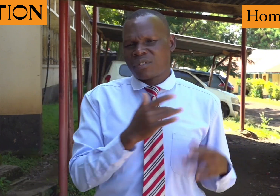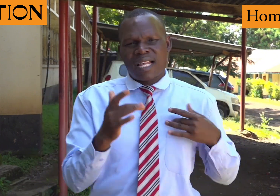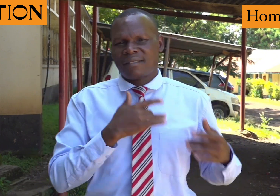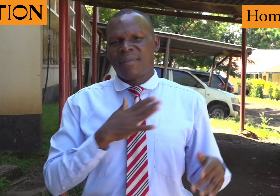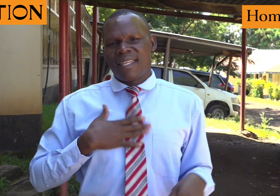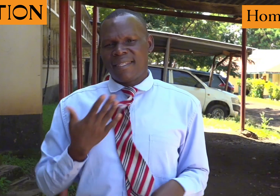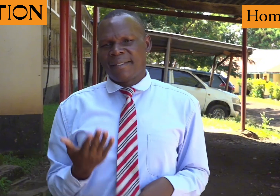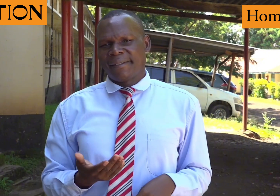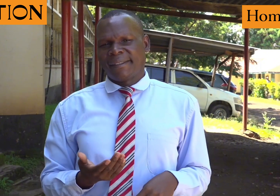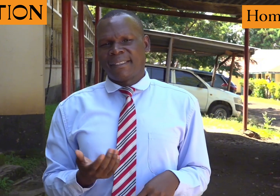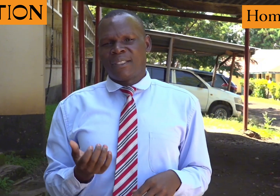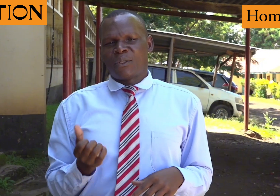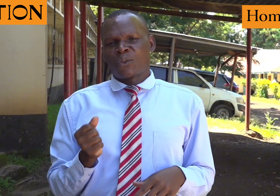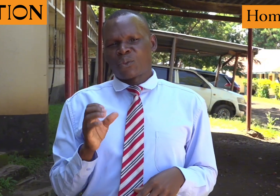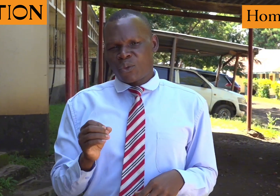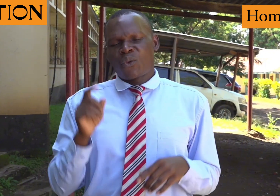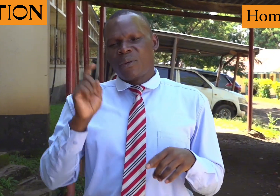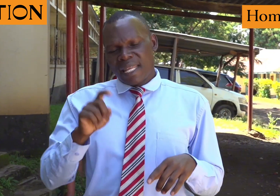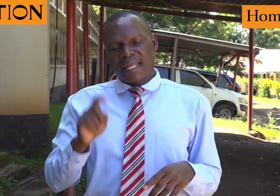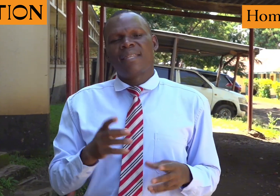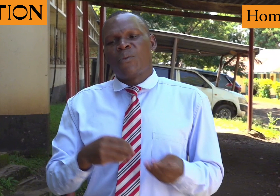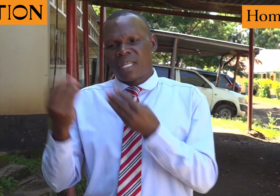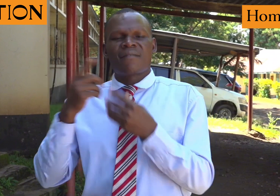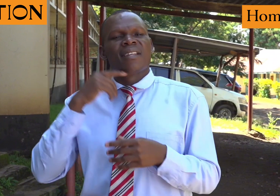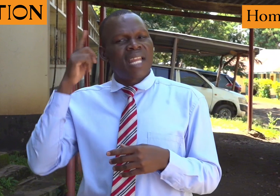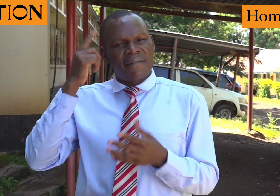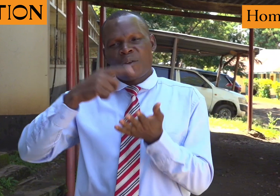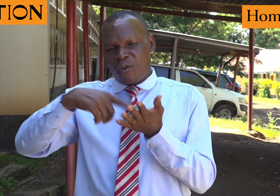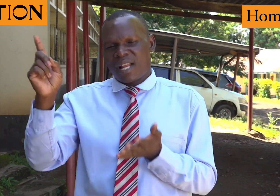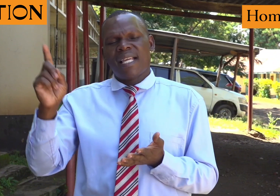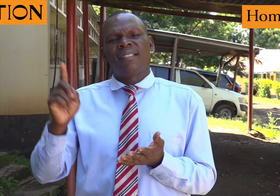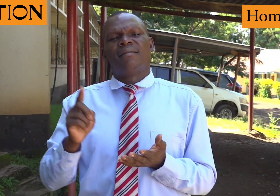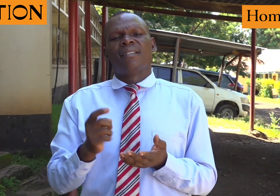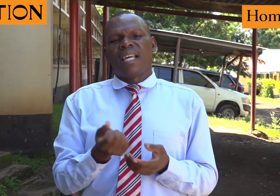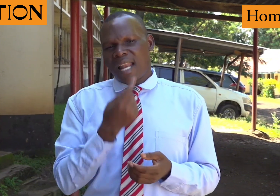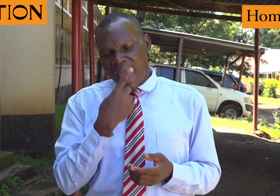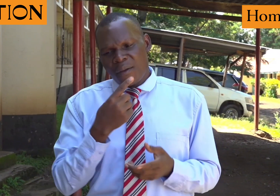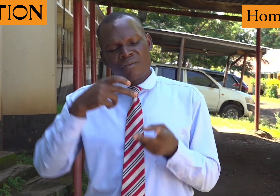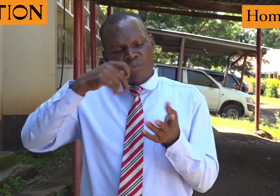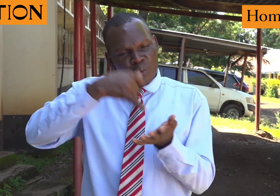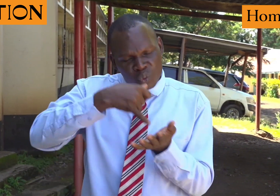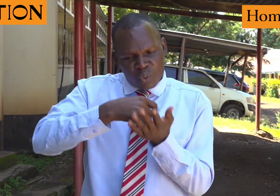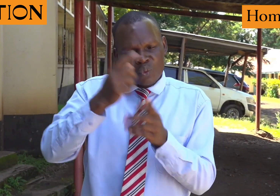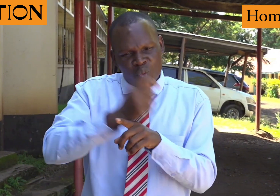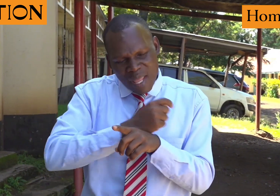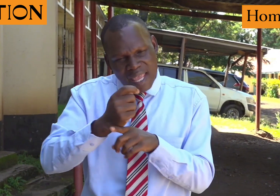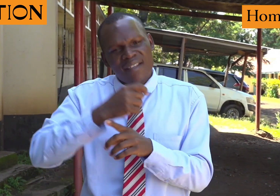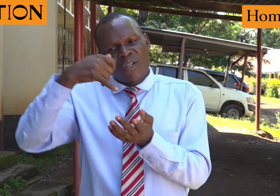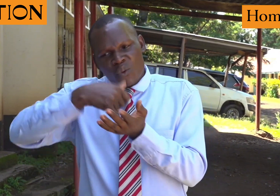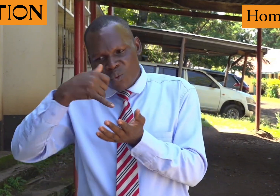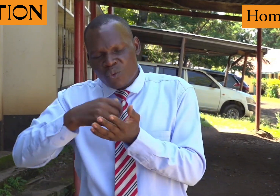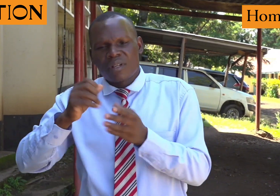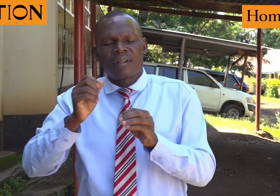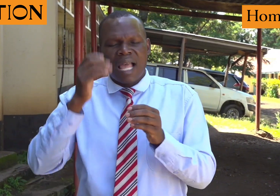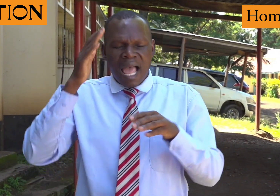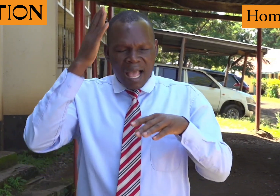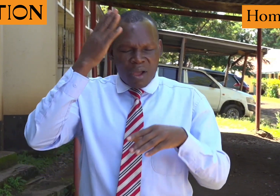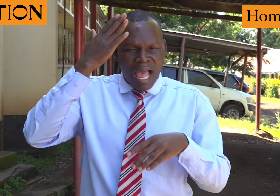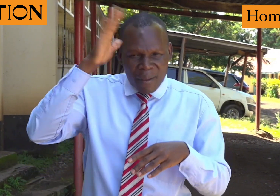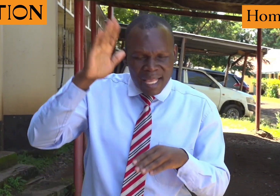when they are young, growing up, not knowing the right medicine to take. So I think that is why it is very important